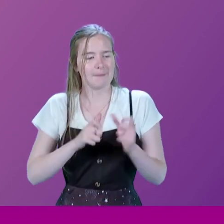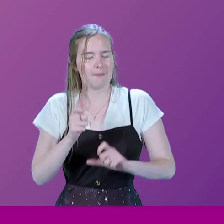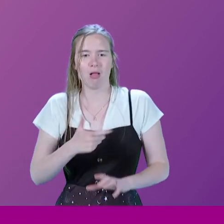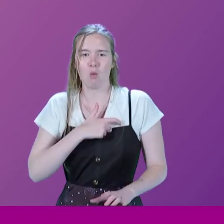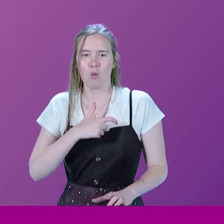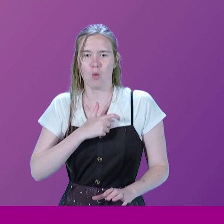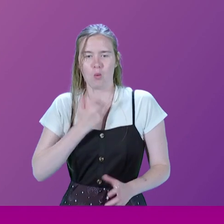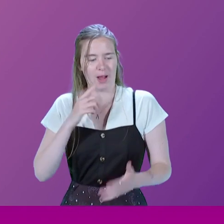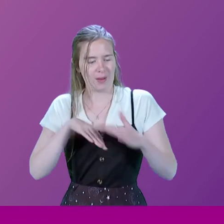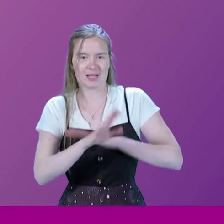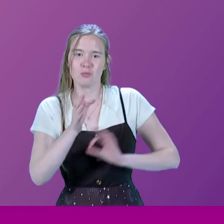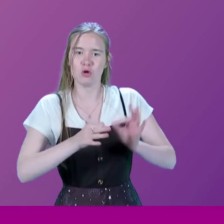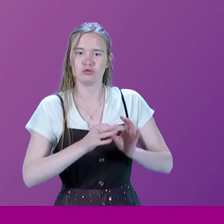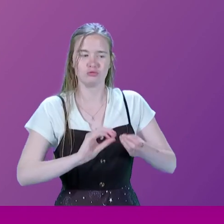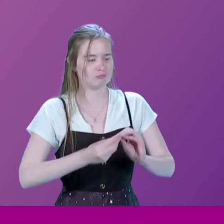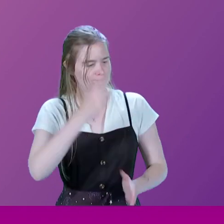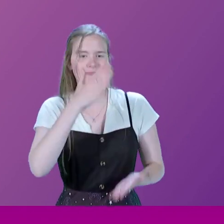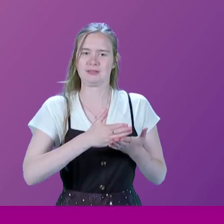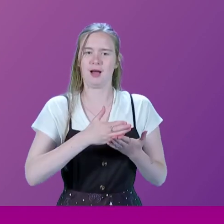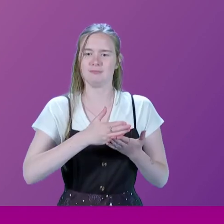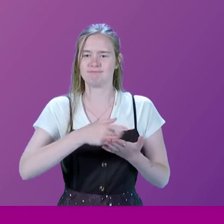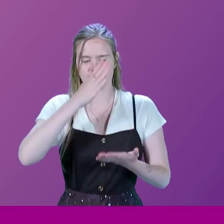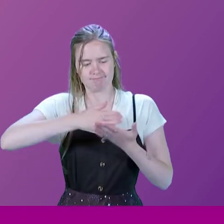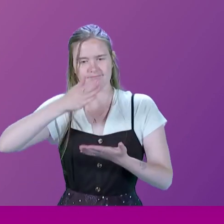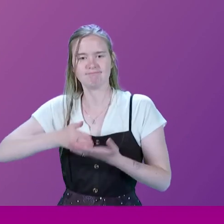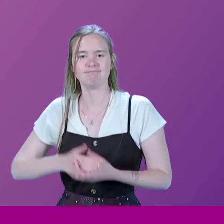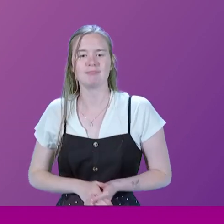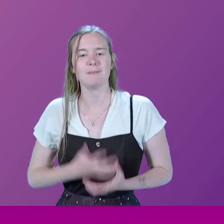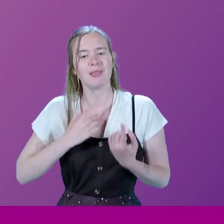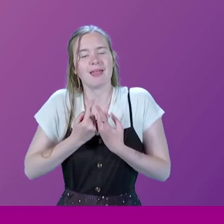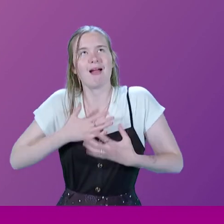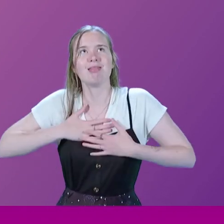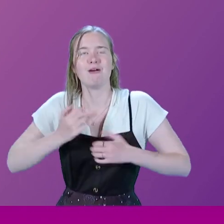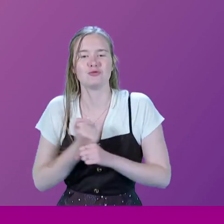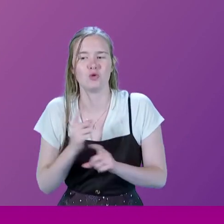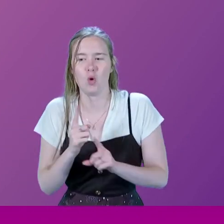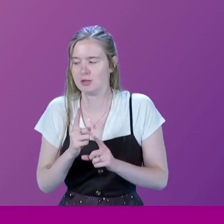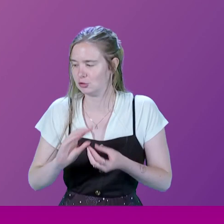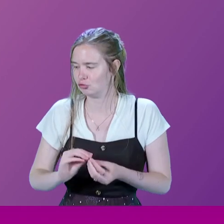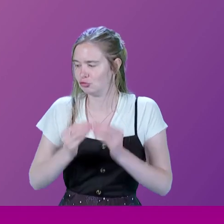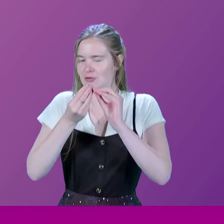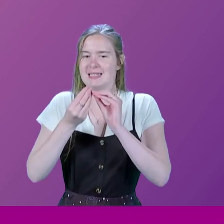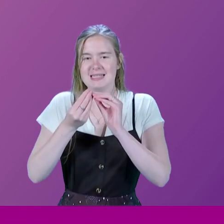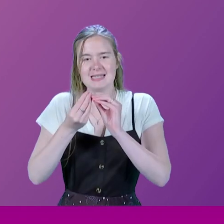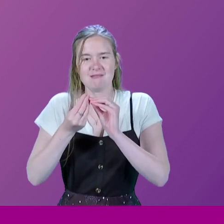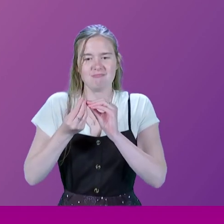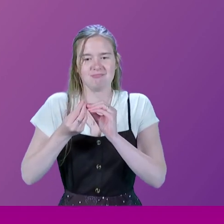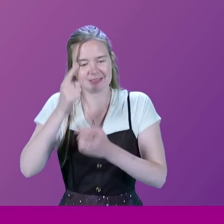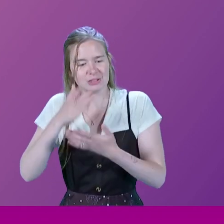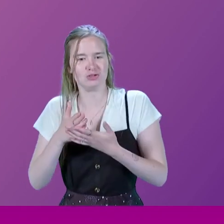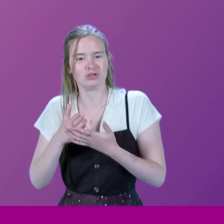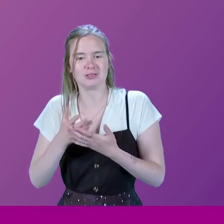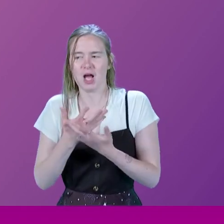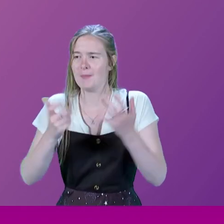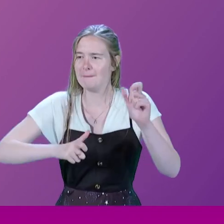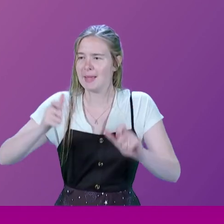I went into politics to make decisions. The thing I loved doing was making decisions. I can't believe how many people